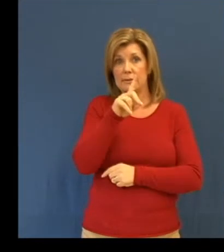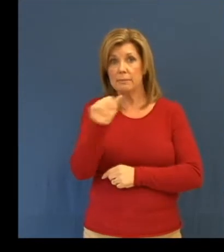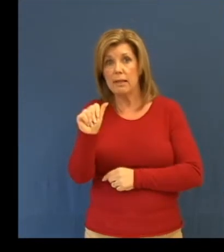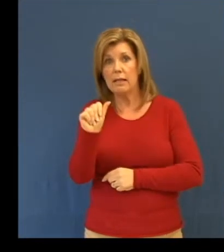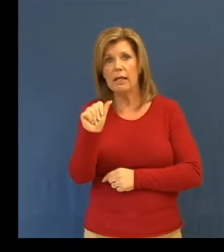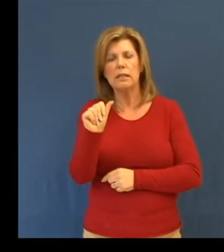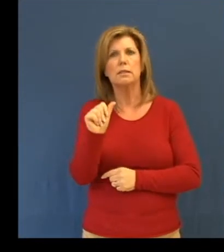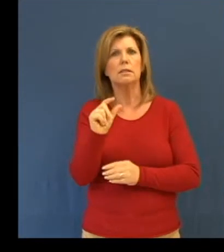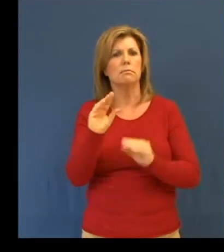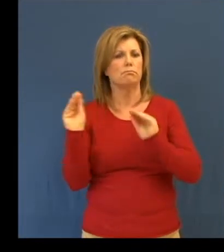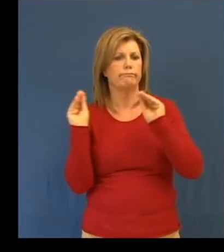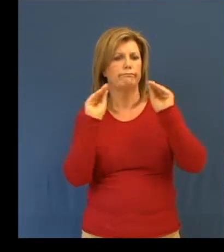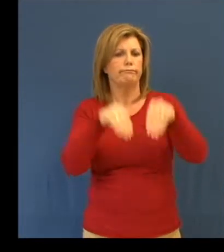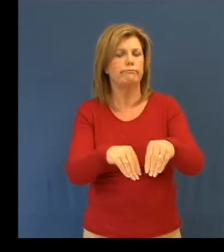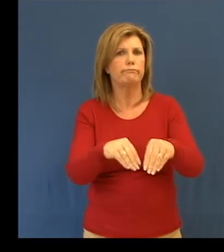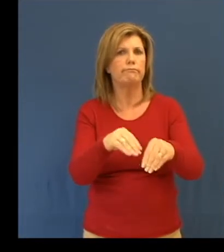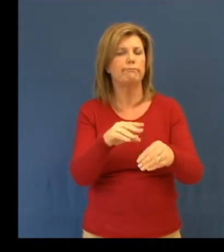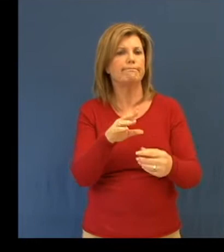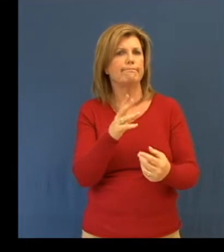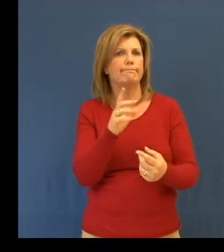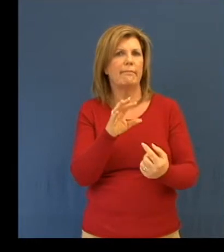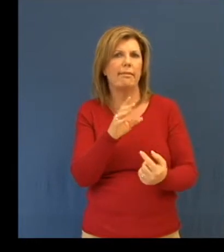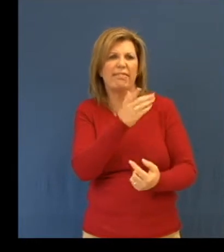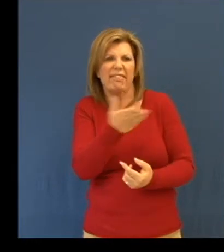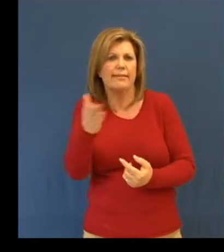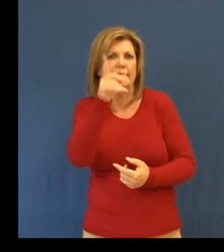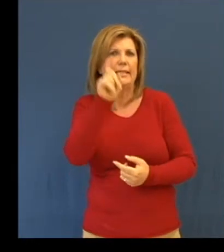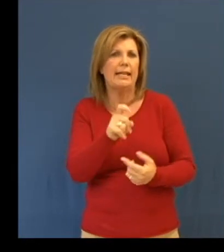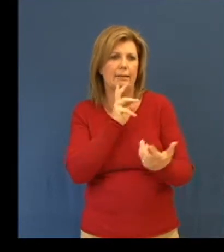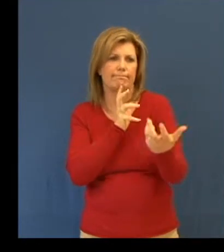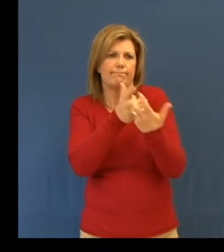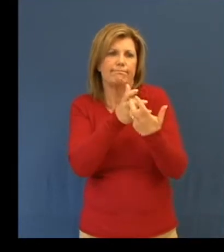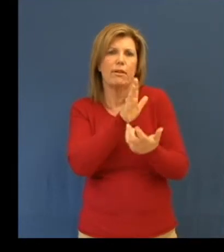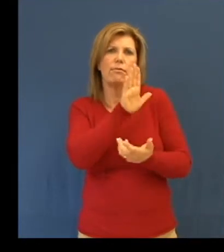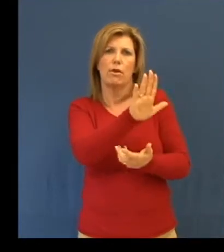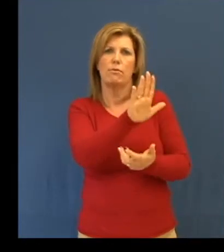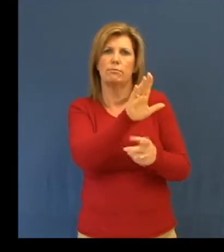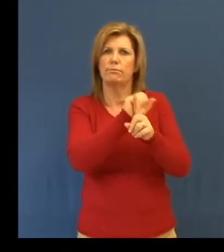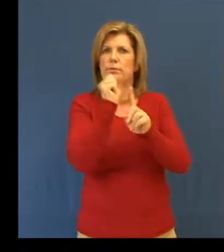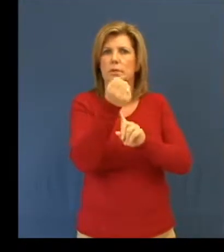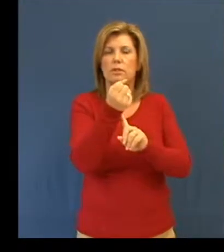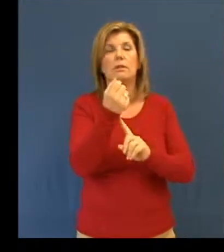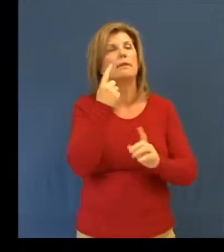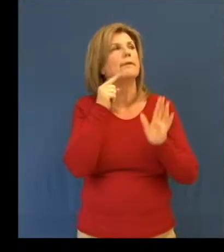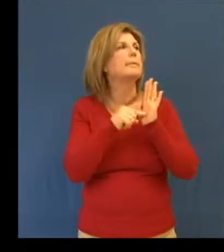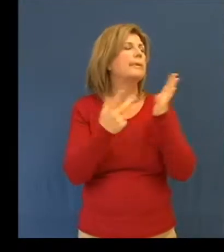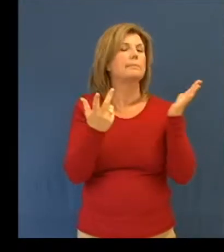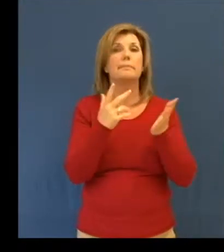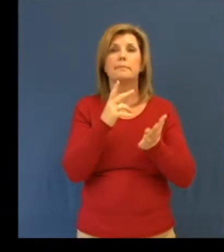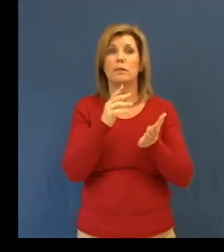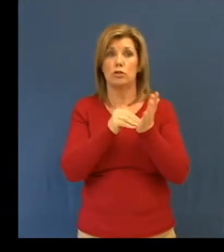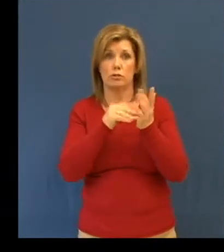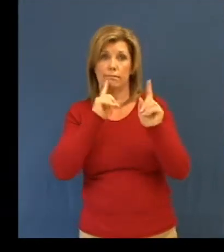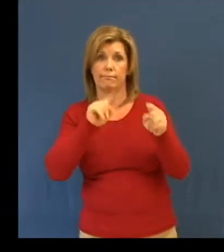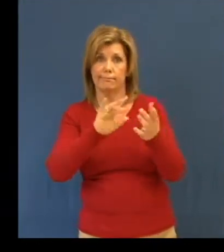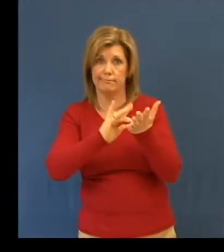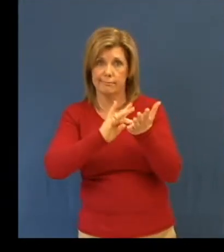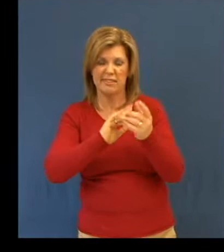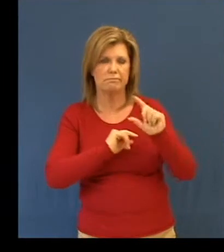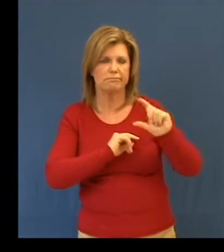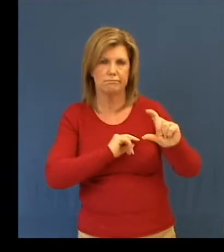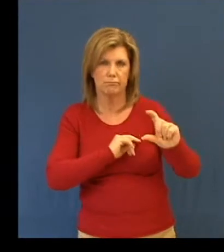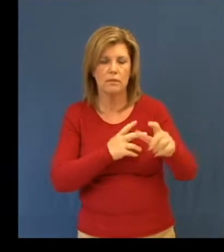they'll need in an emergency, which are unique to their individual condition. For example, prescription